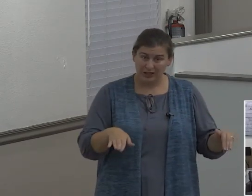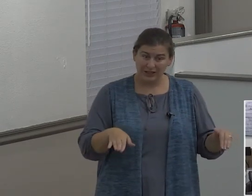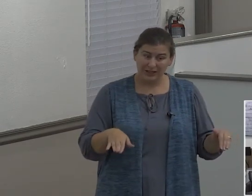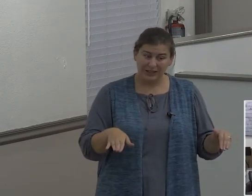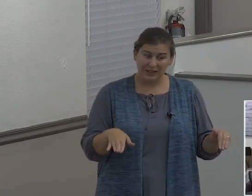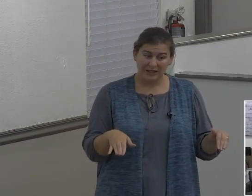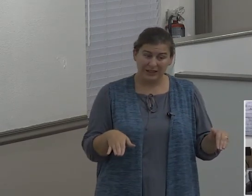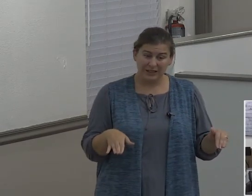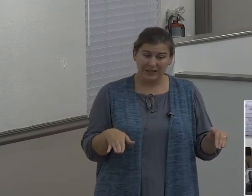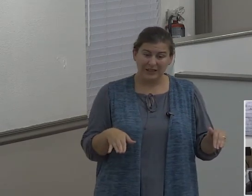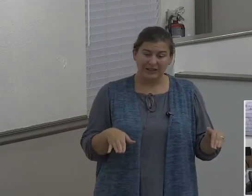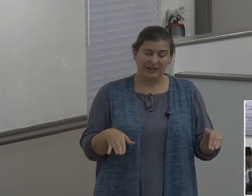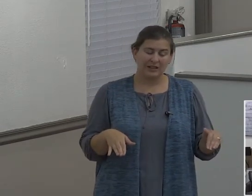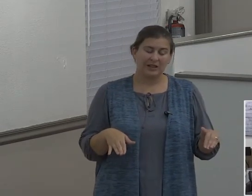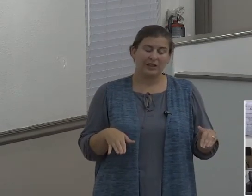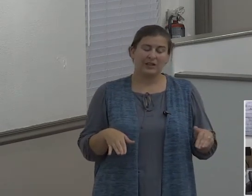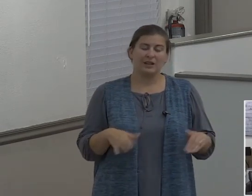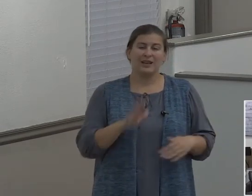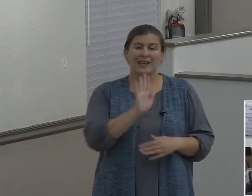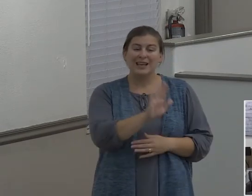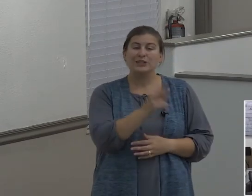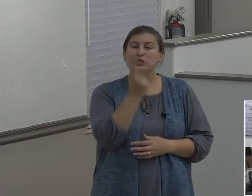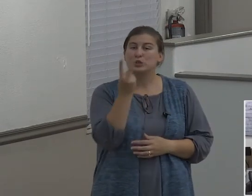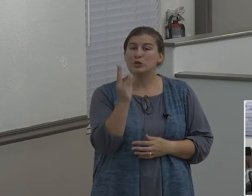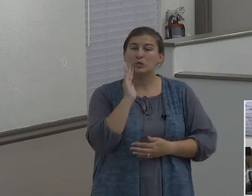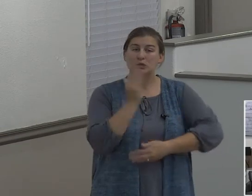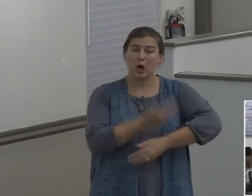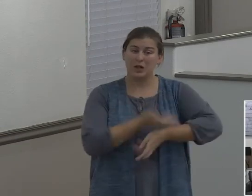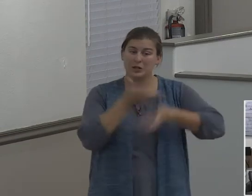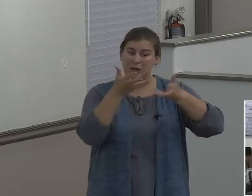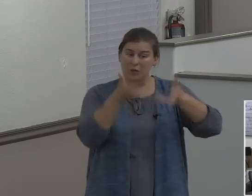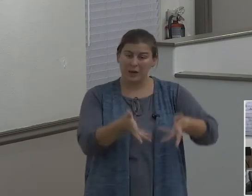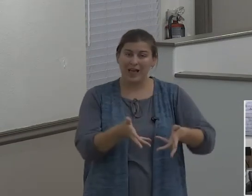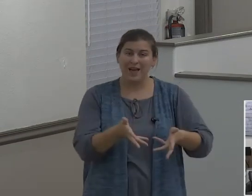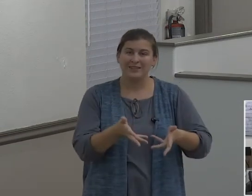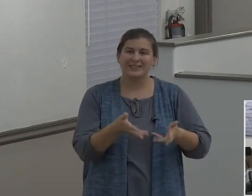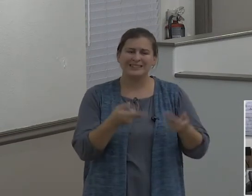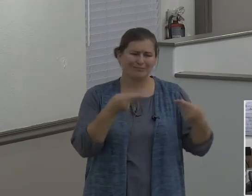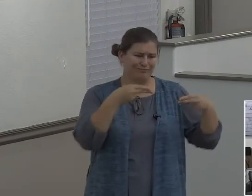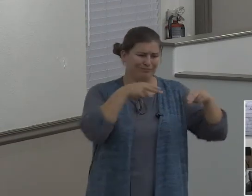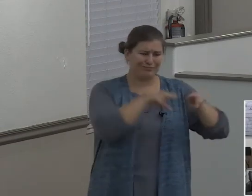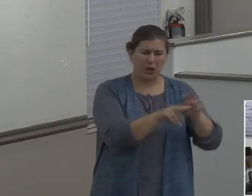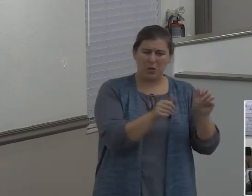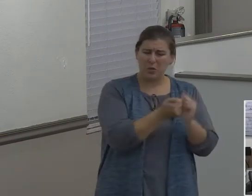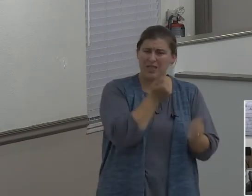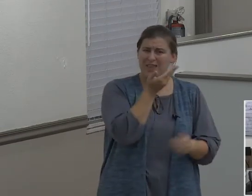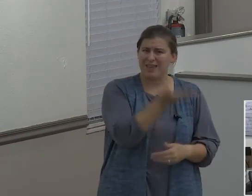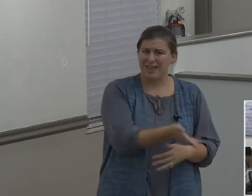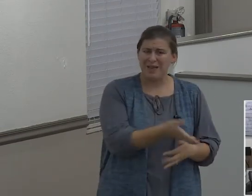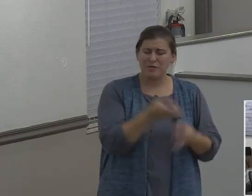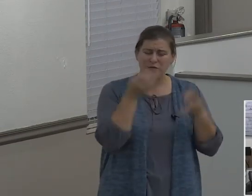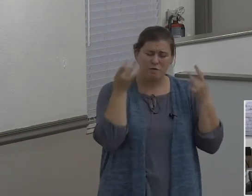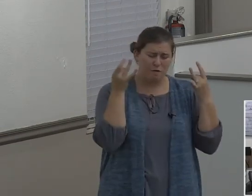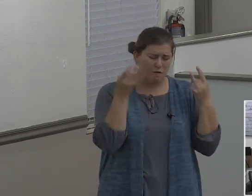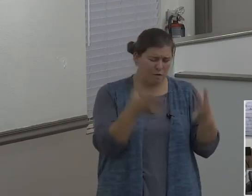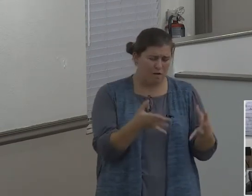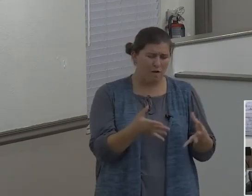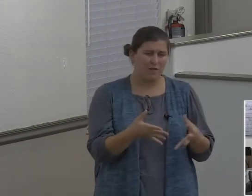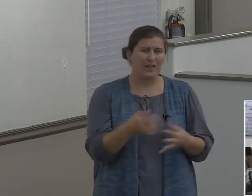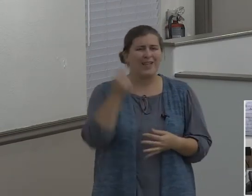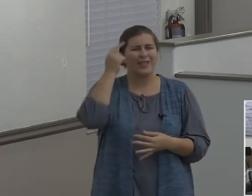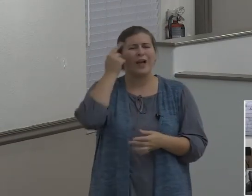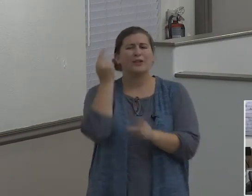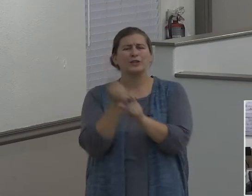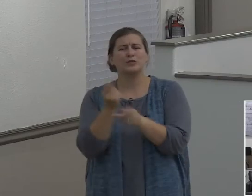his own daughters committed that atrocious sin. They thought that was the right thing to do.